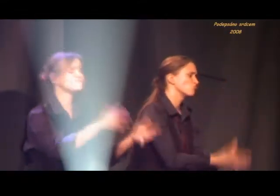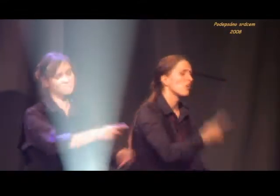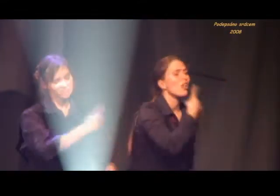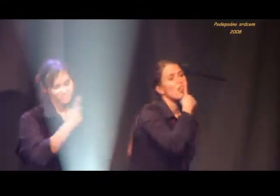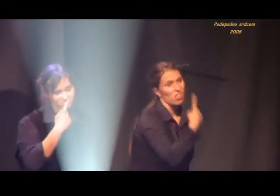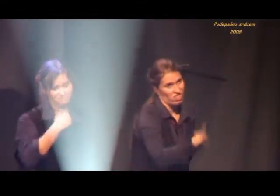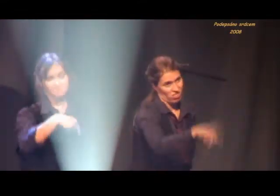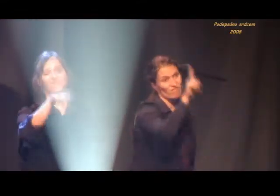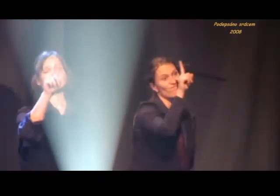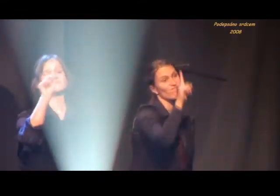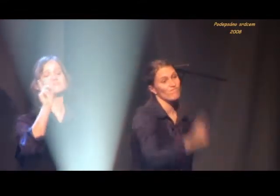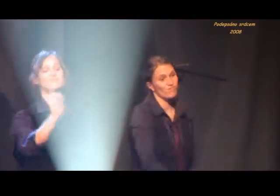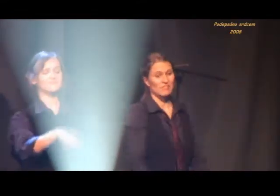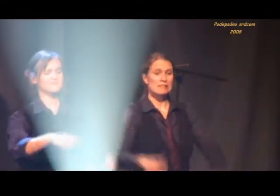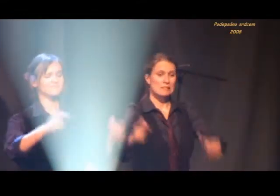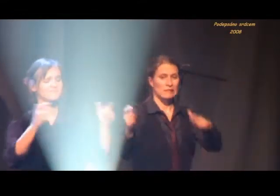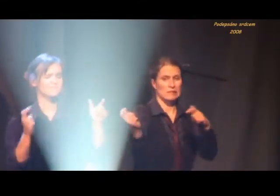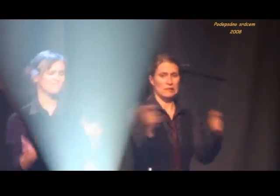my share of losing.